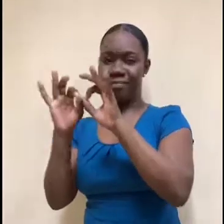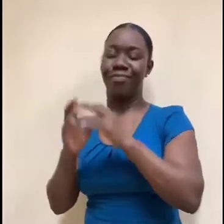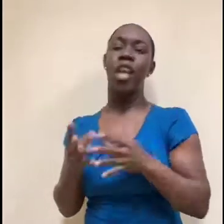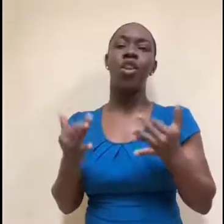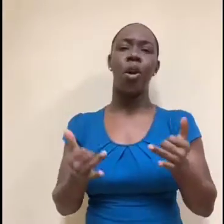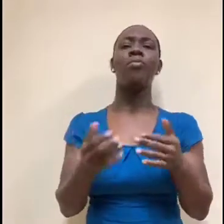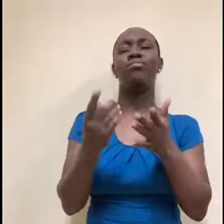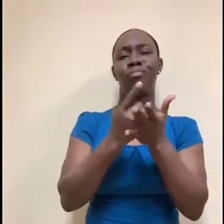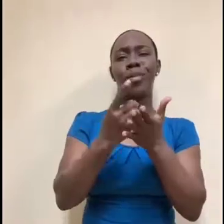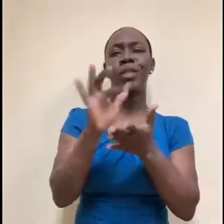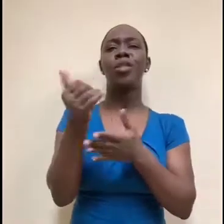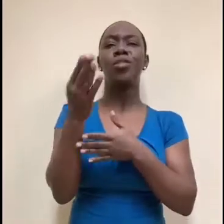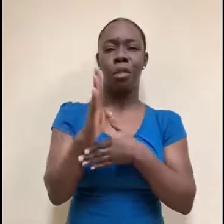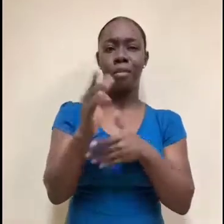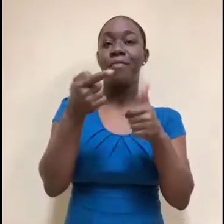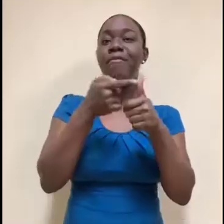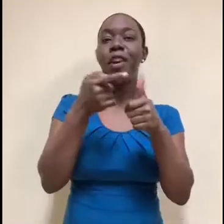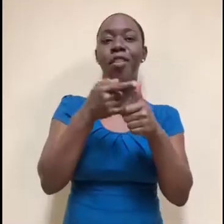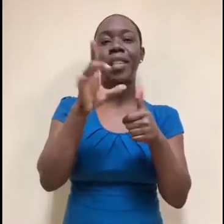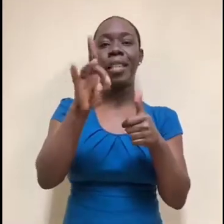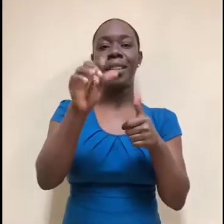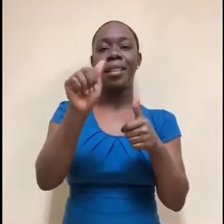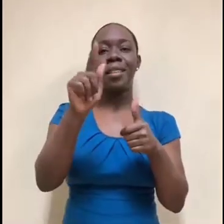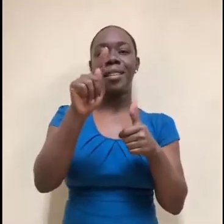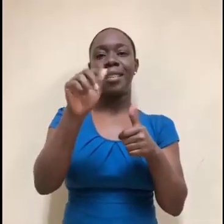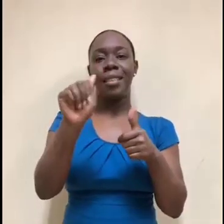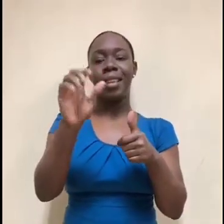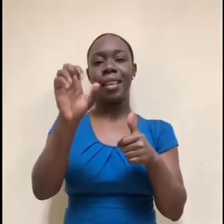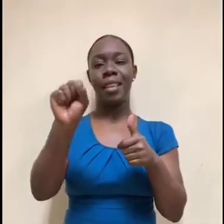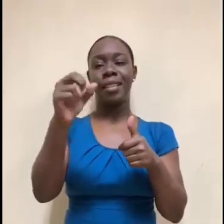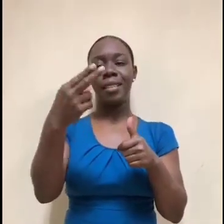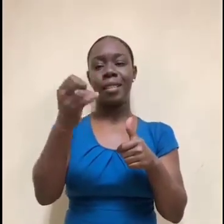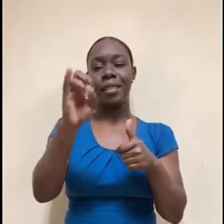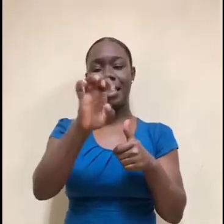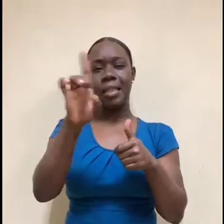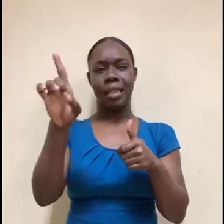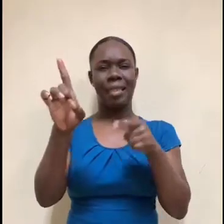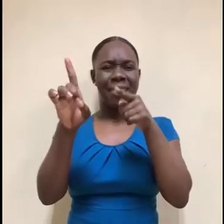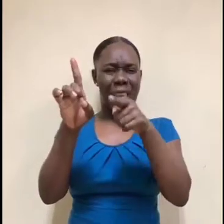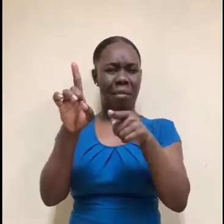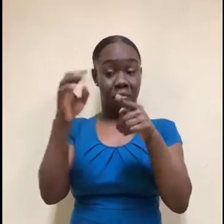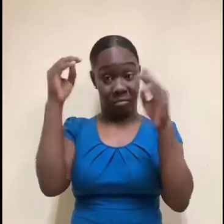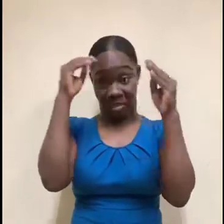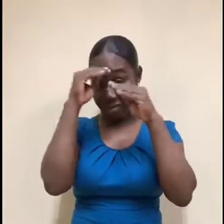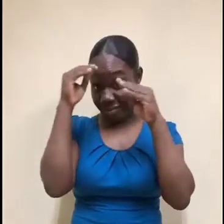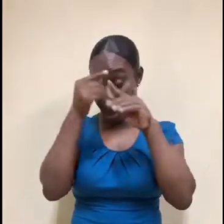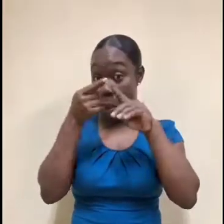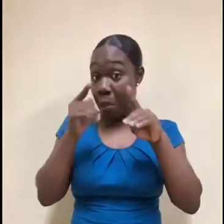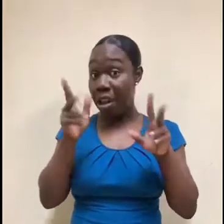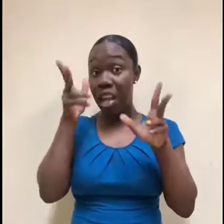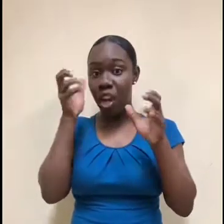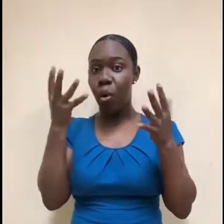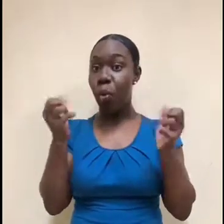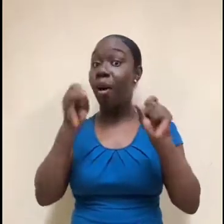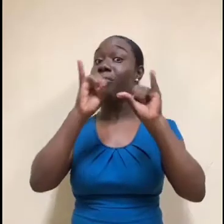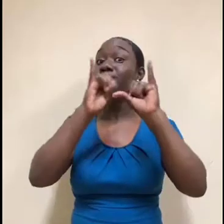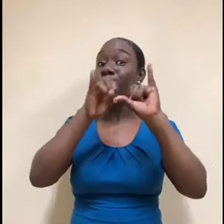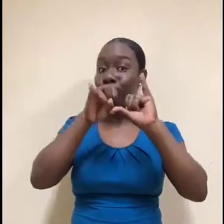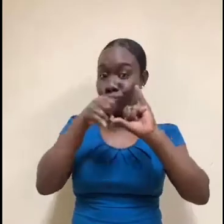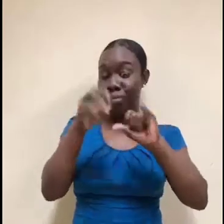had never heard of before, but I had found out they are looking for cybersecurity engineers. So you probably want a little bit of experience to go ahead and apply for